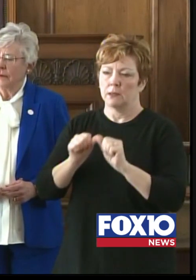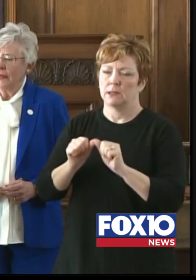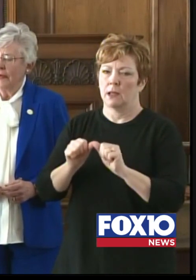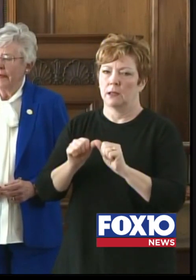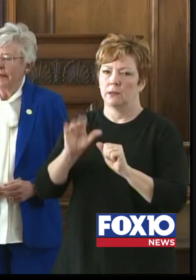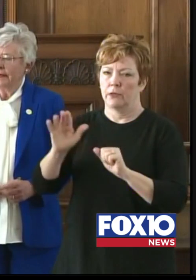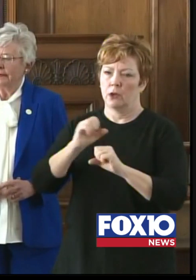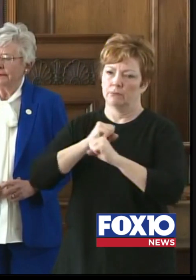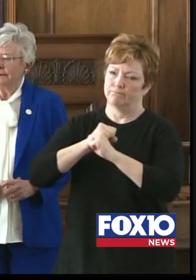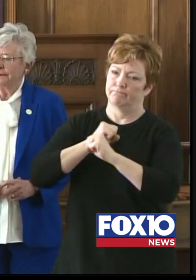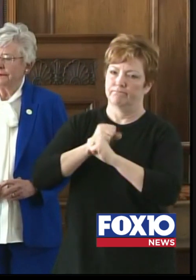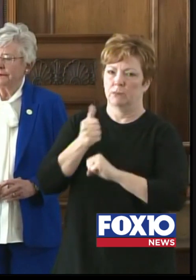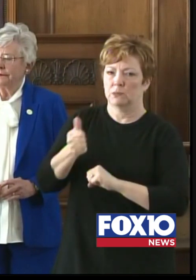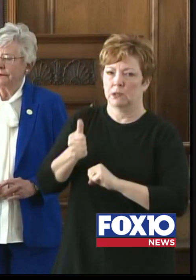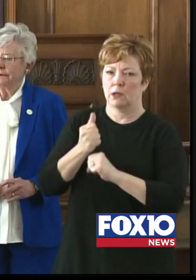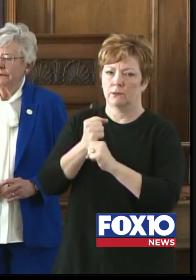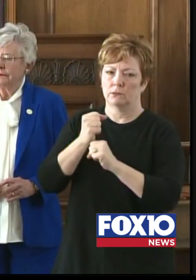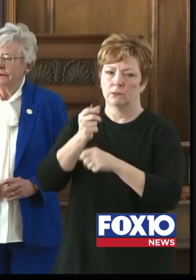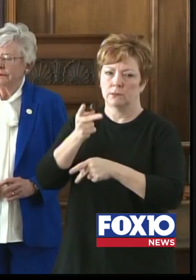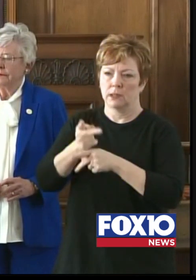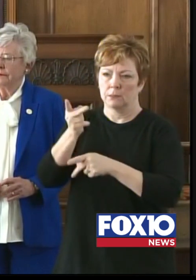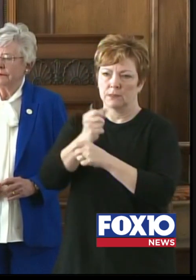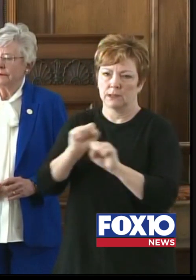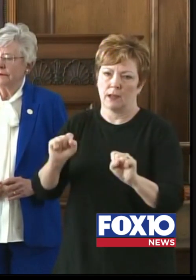to keep us all safe and healthy.